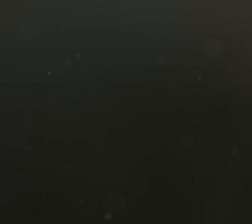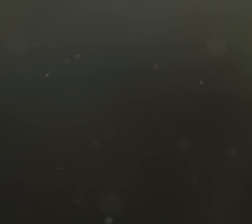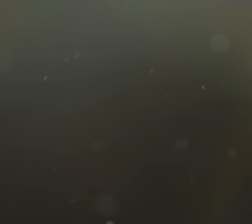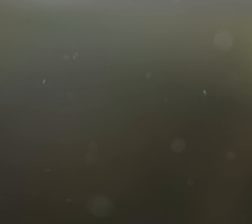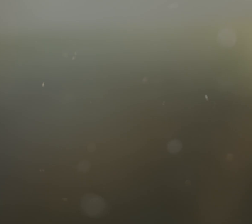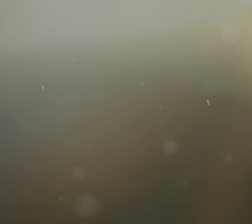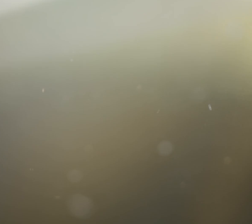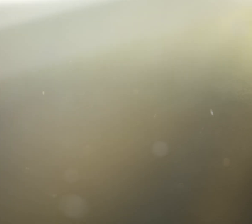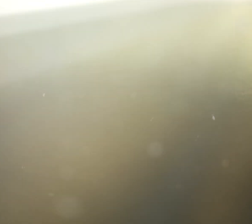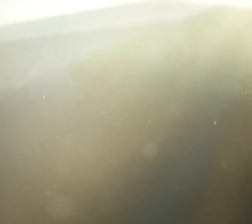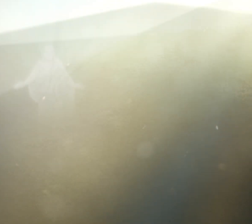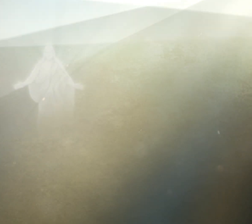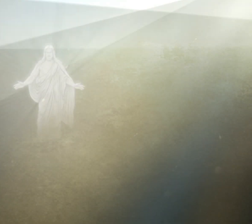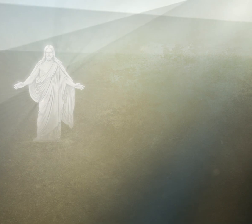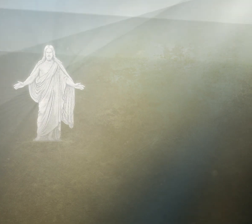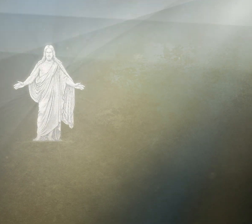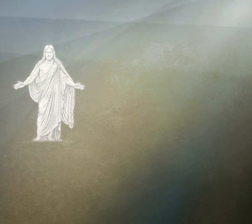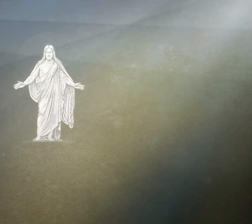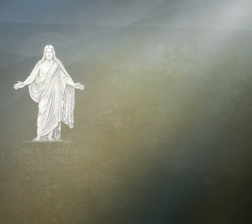there is And